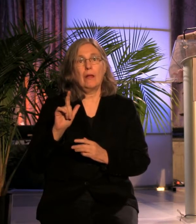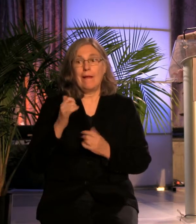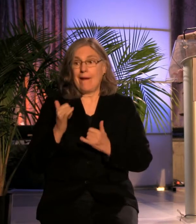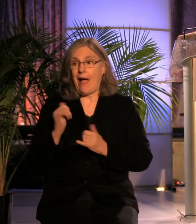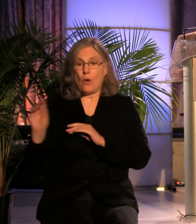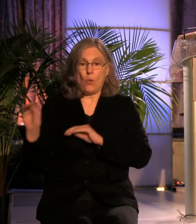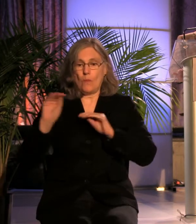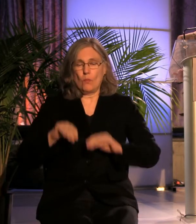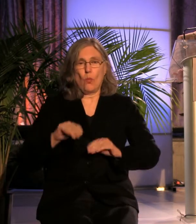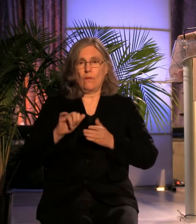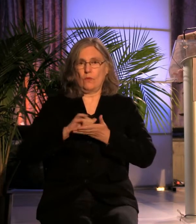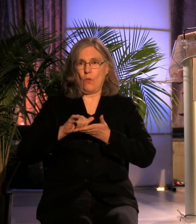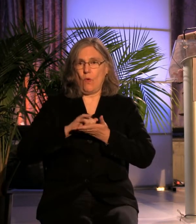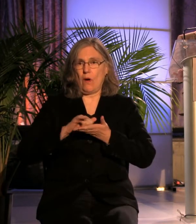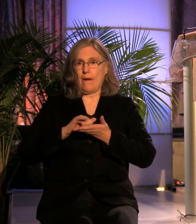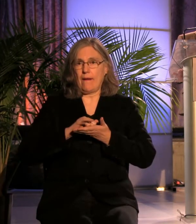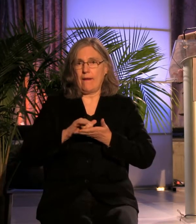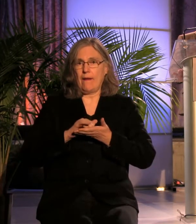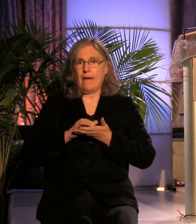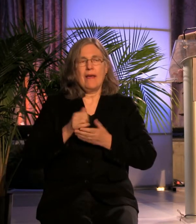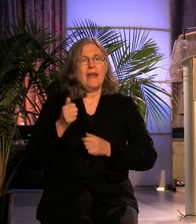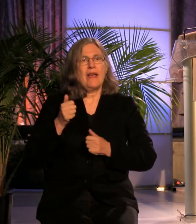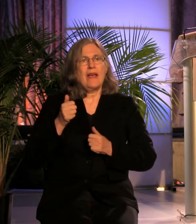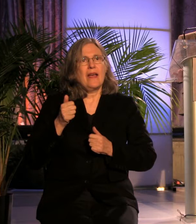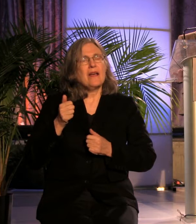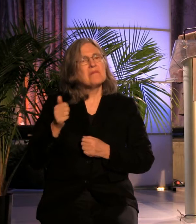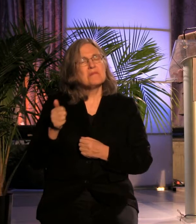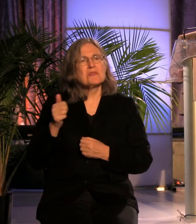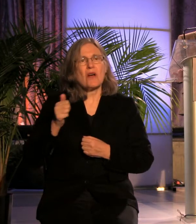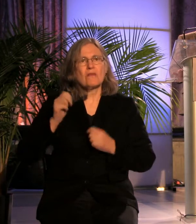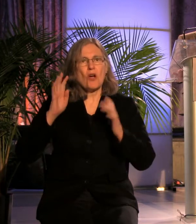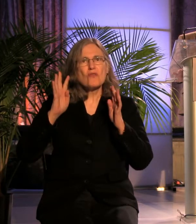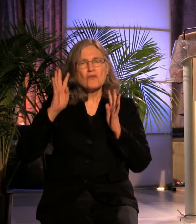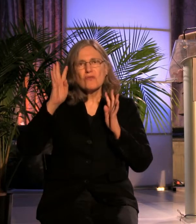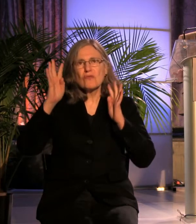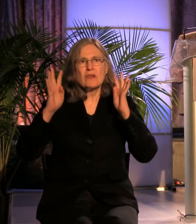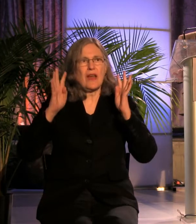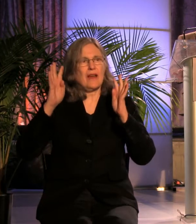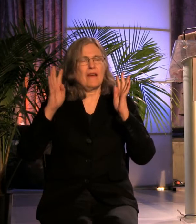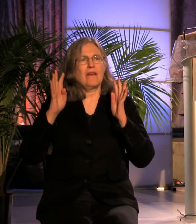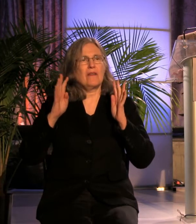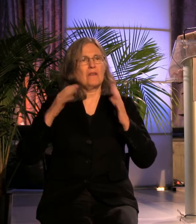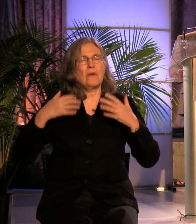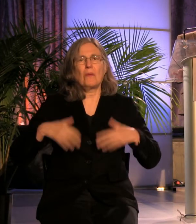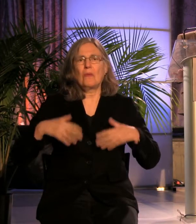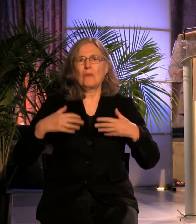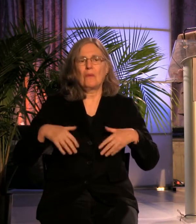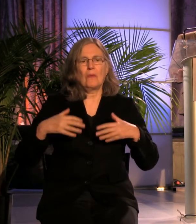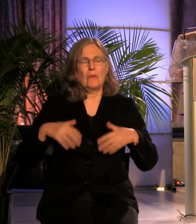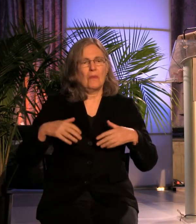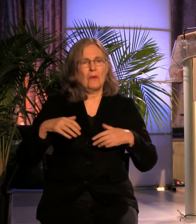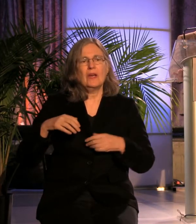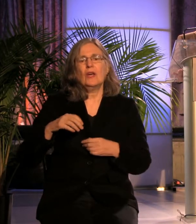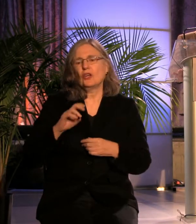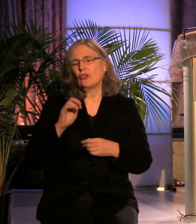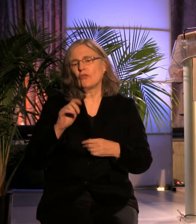quite well known for his creative and customized skills as a festival curator and tour producer. He is co-founder of